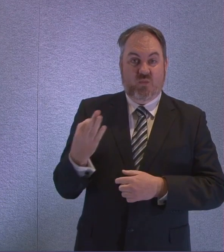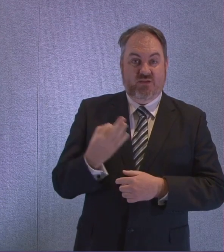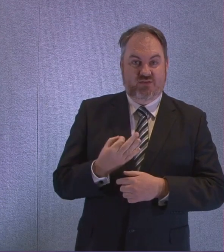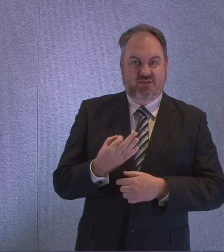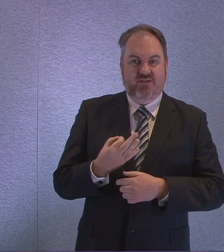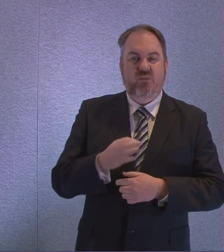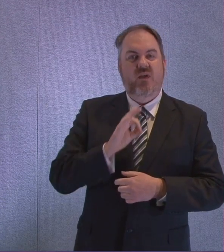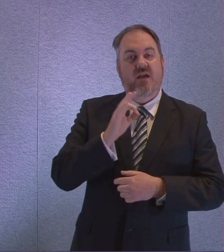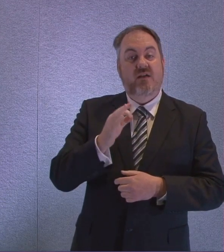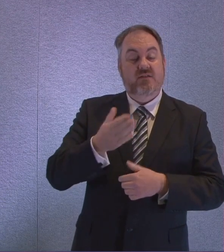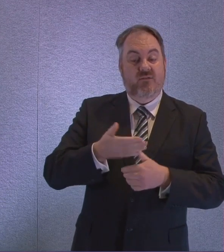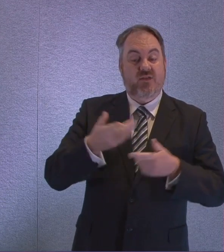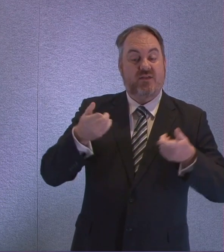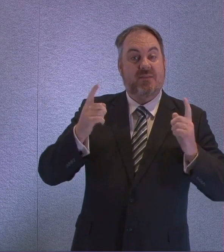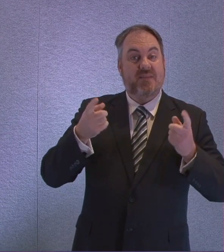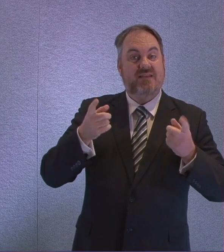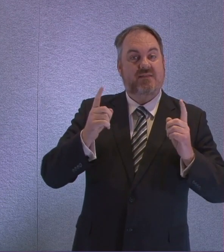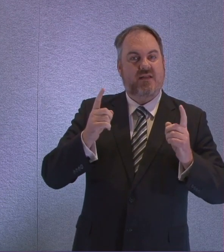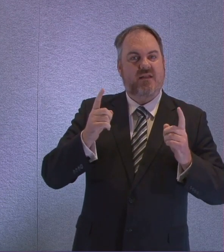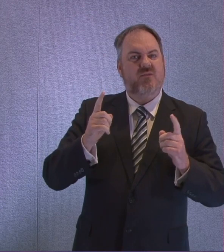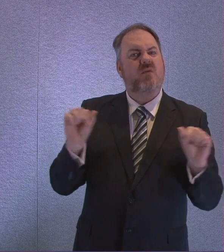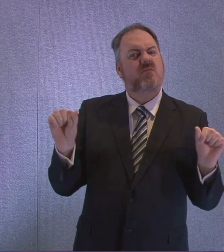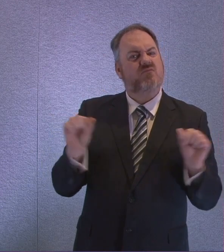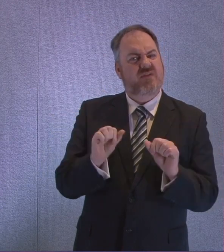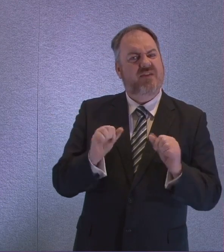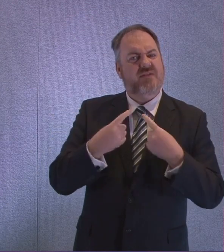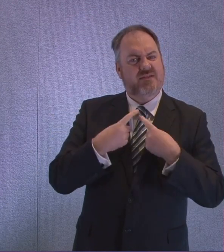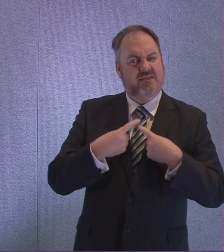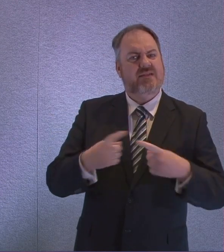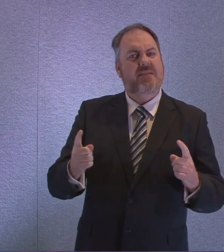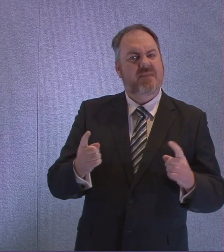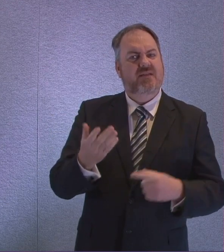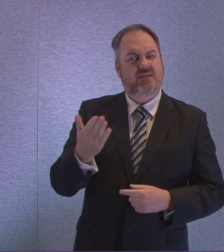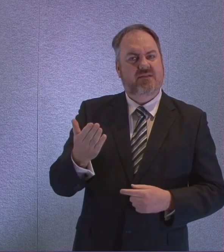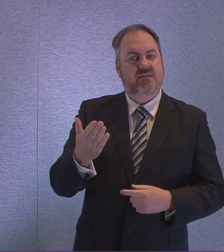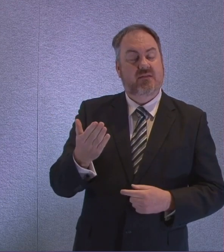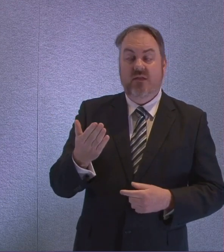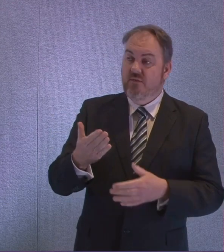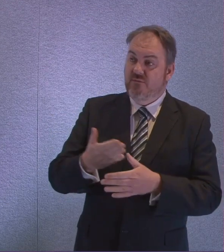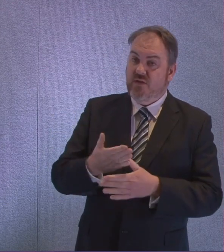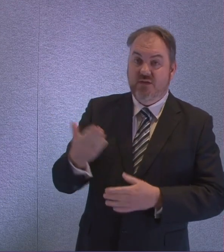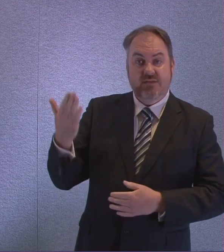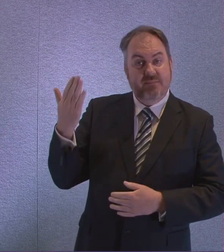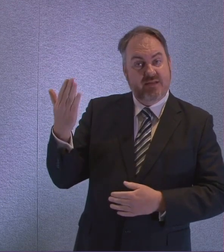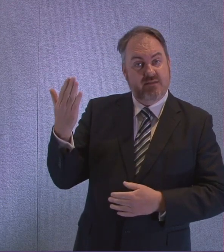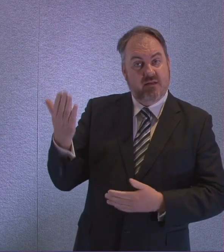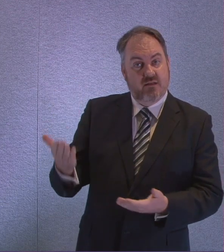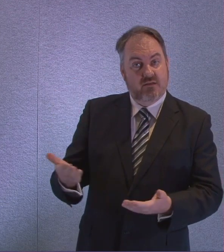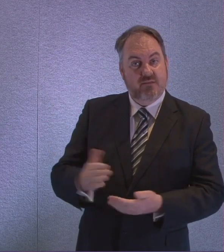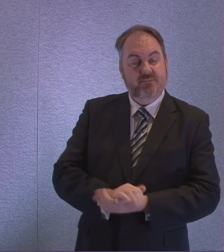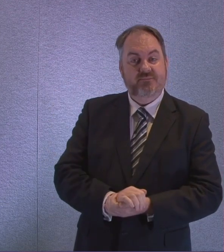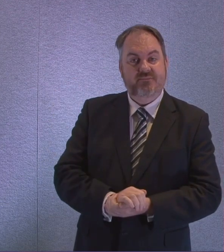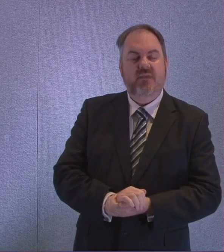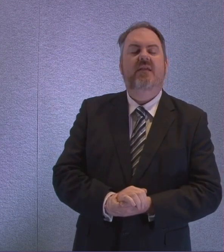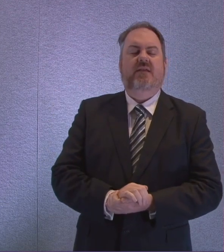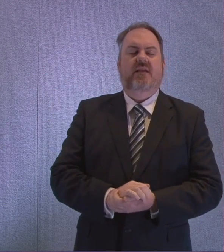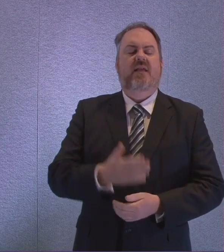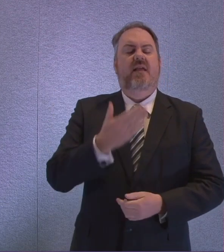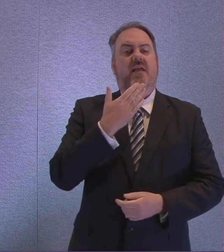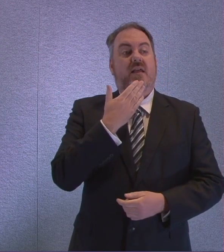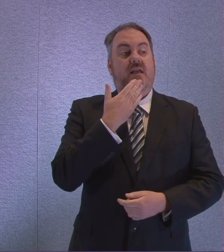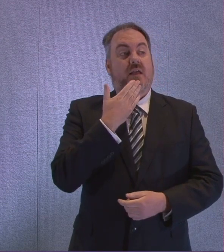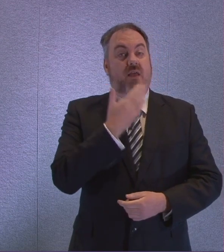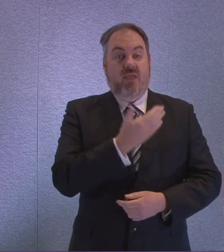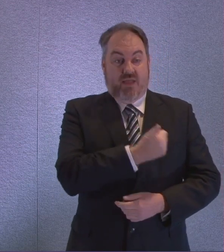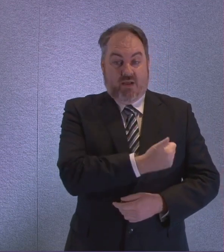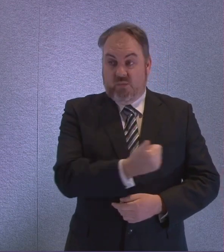statement updating us on COVID-19 and the government's response. First Minister. Thank you, Presenting Officer, and thank you to the other